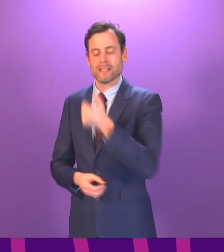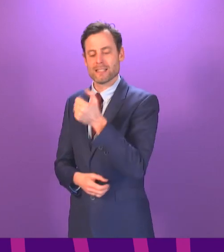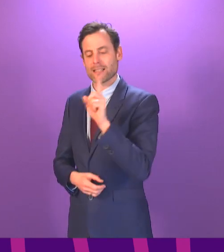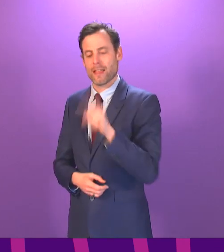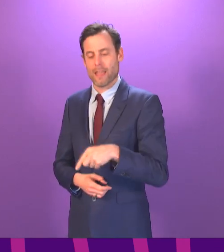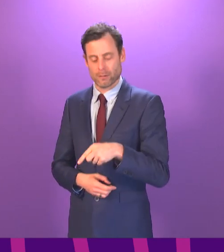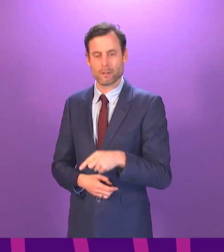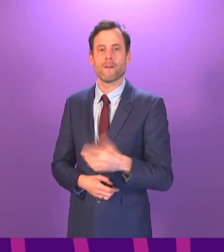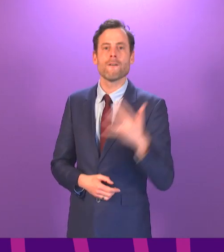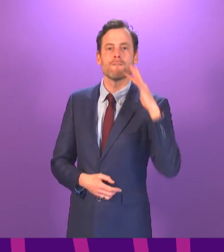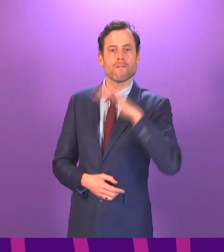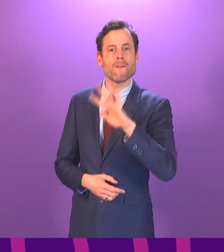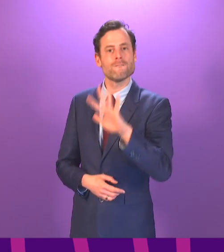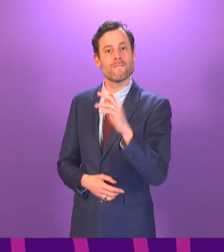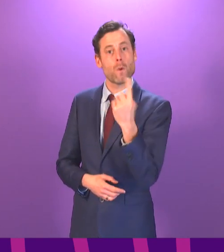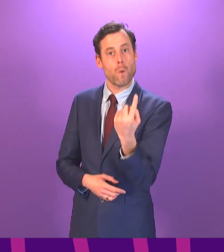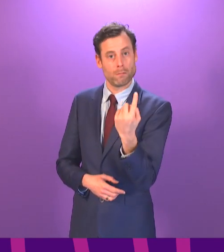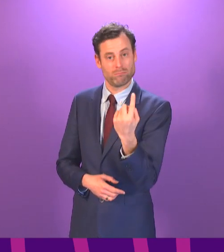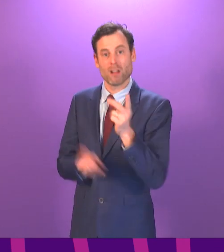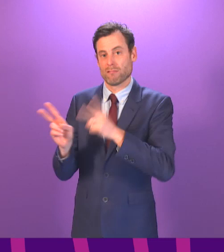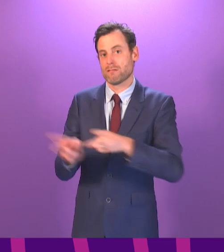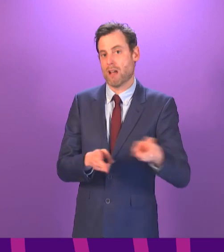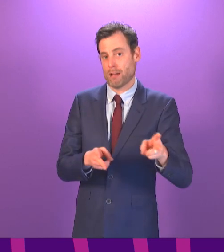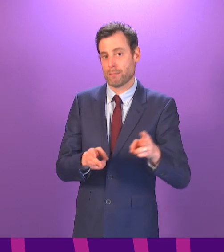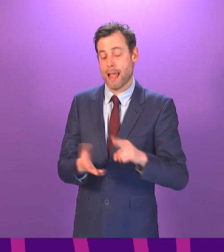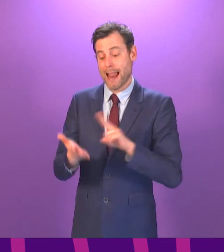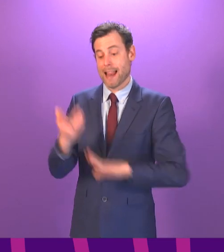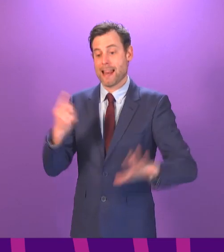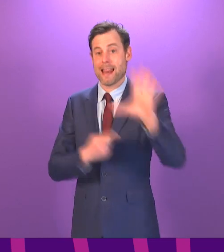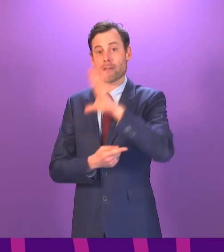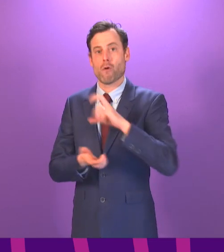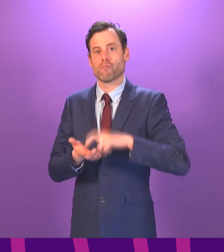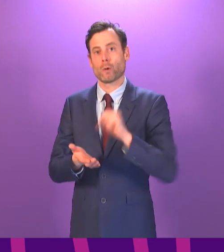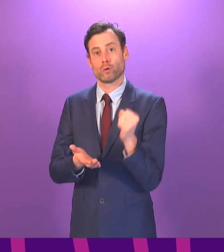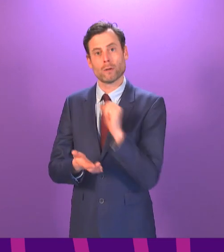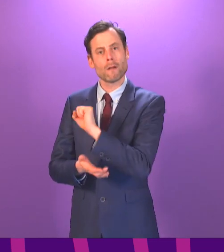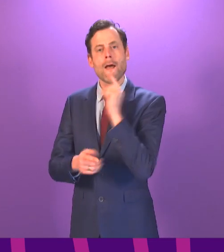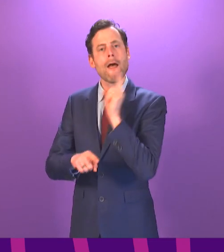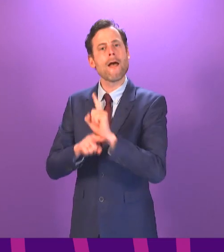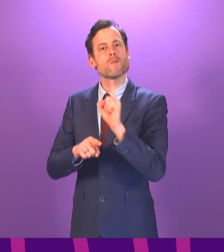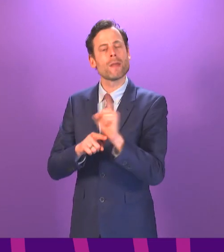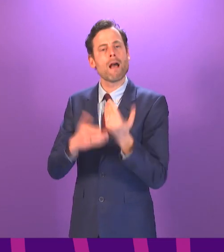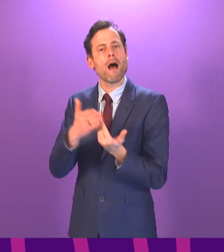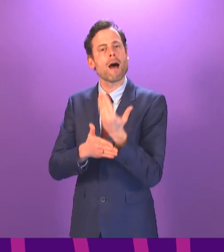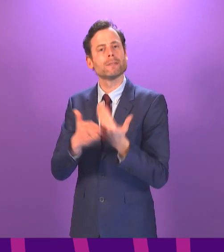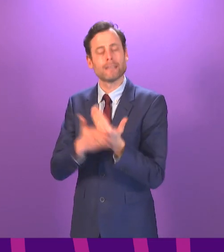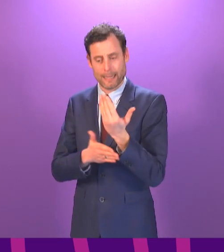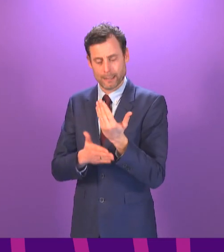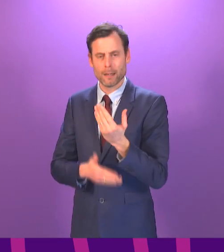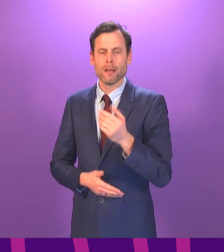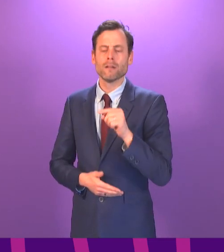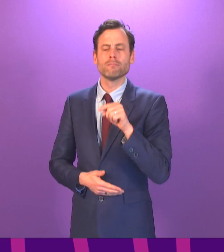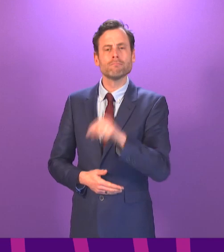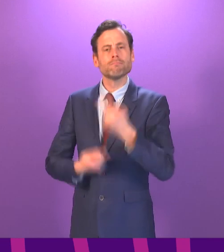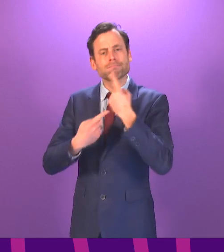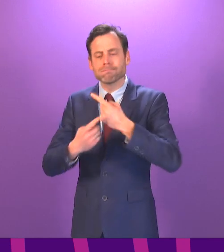,551. National Records of Scotland has also just published its weekly update that includes cases where COVID is a suspected